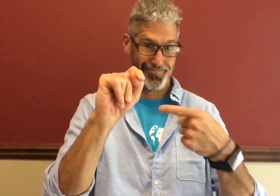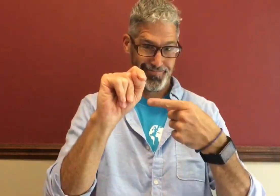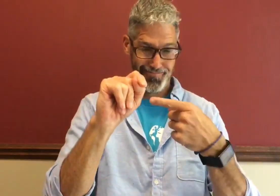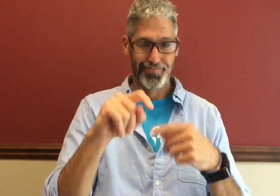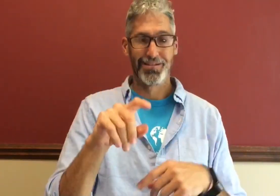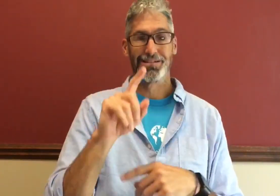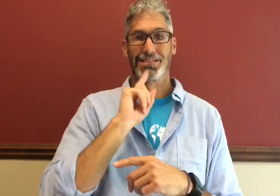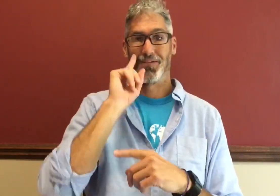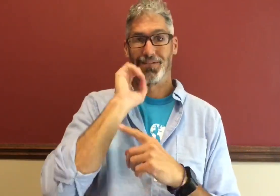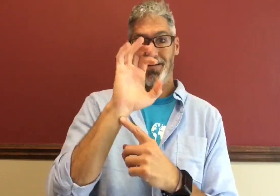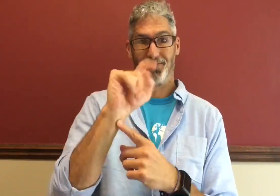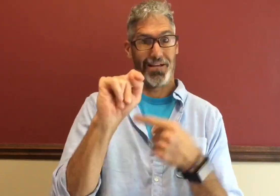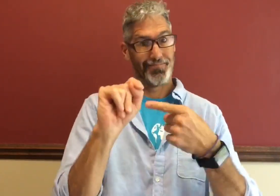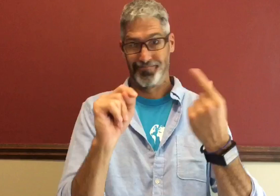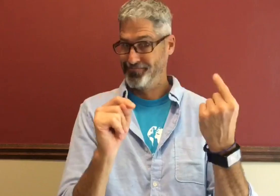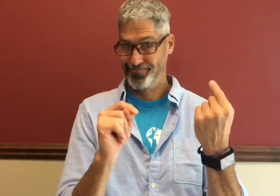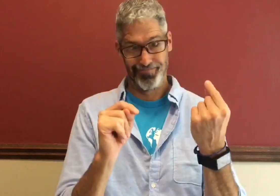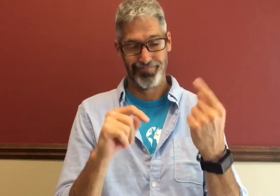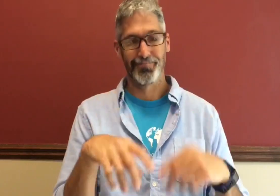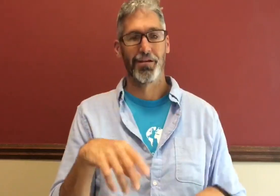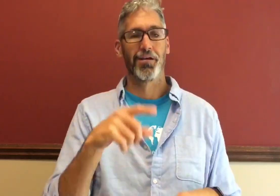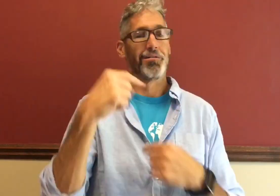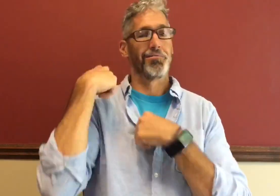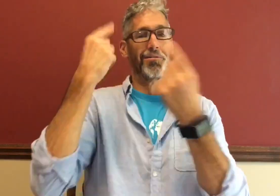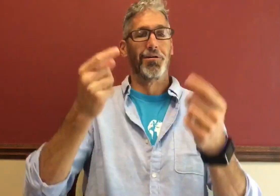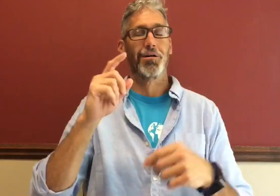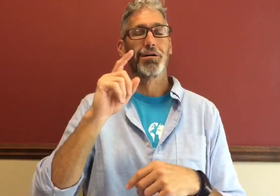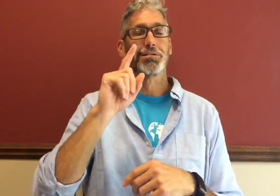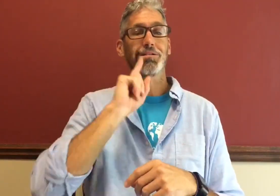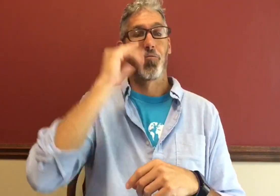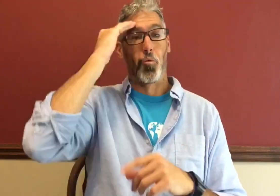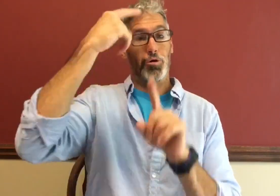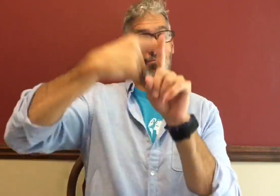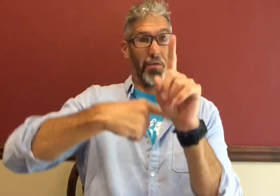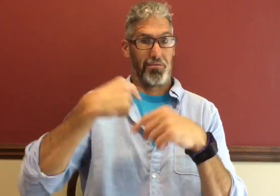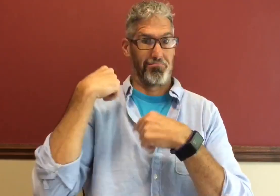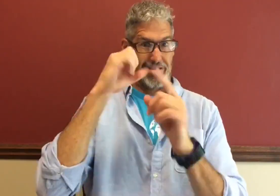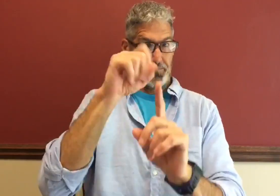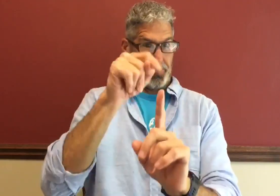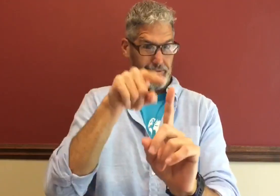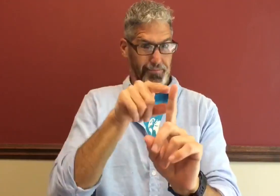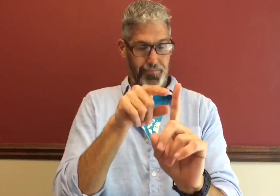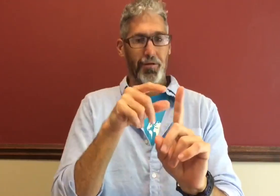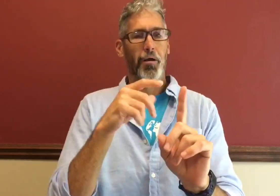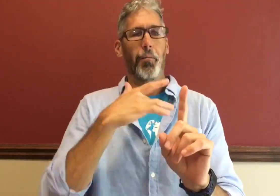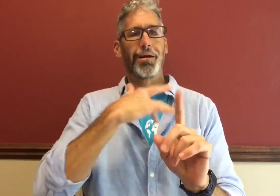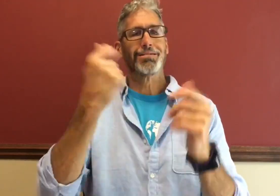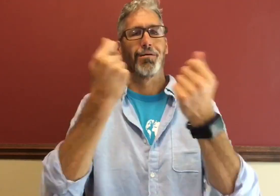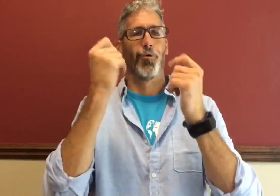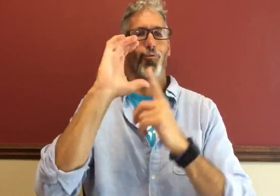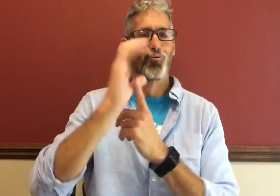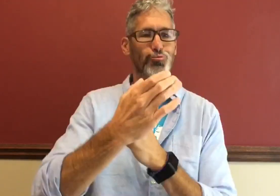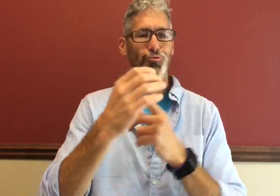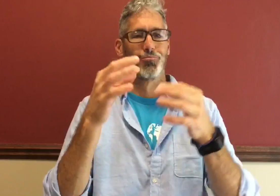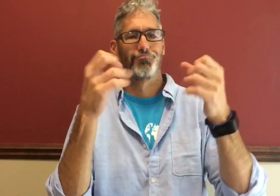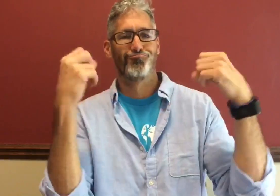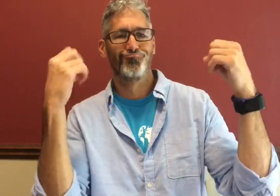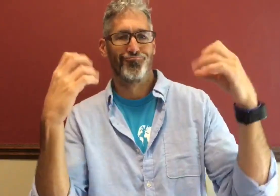What's the Deaf Effect? For a long time, September has typically been when we celebrate our culture and